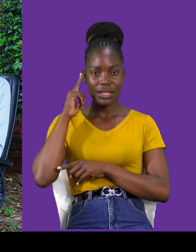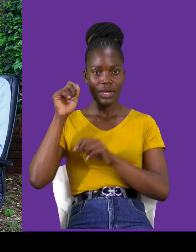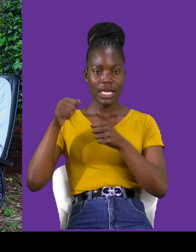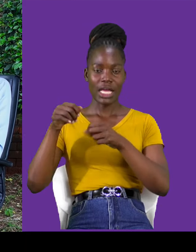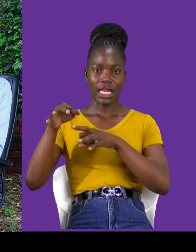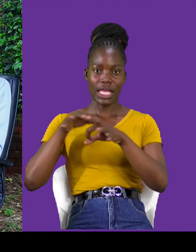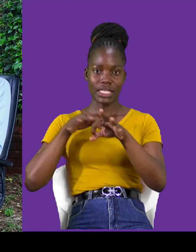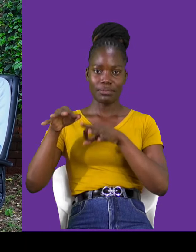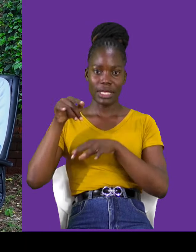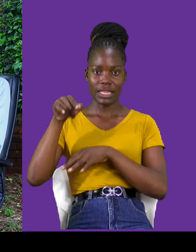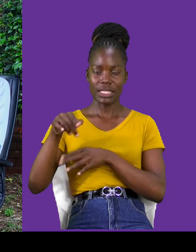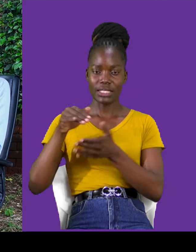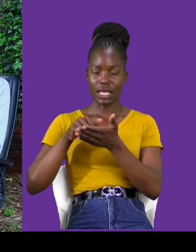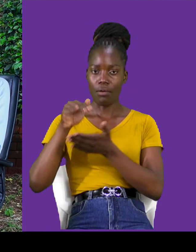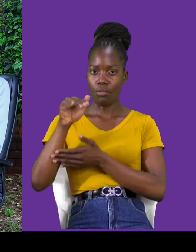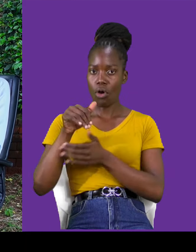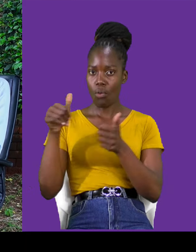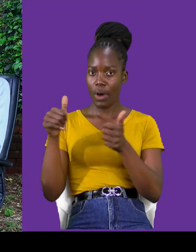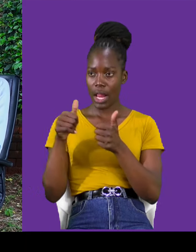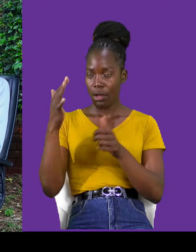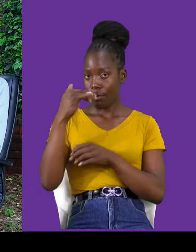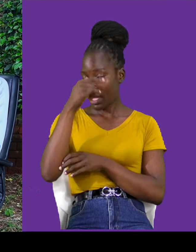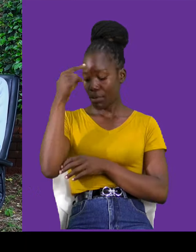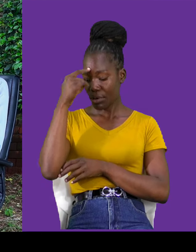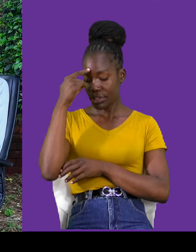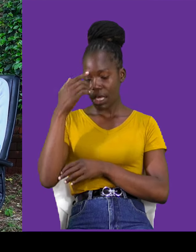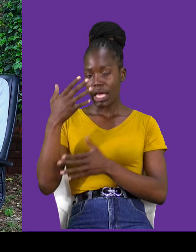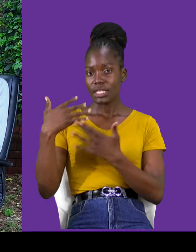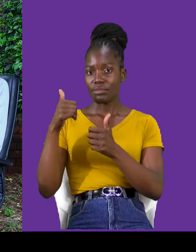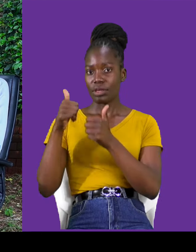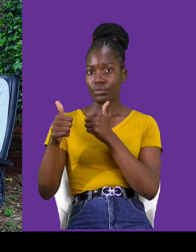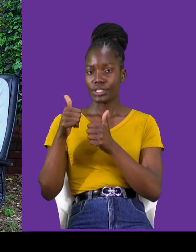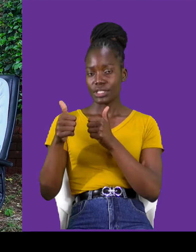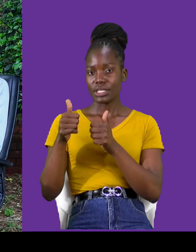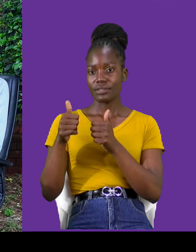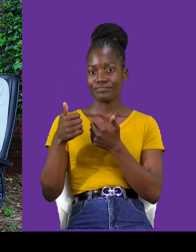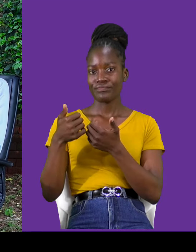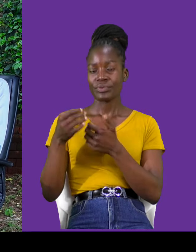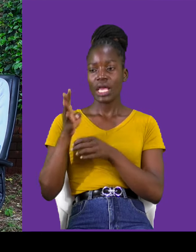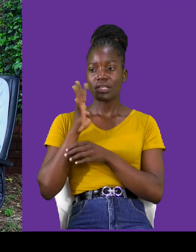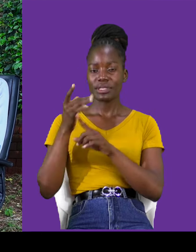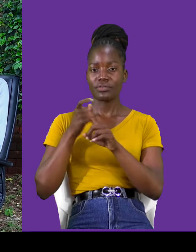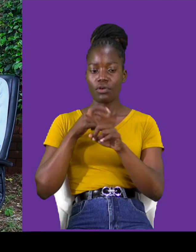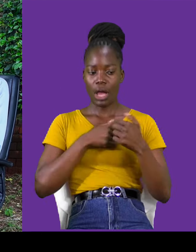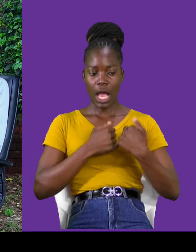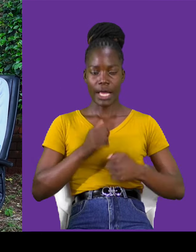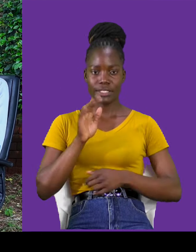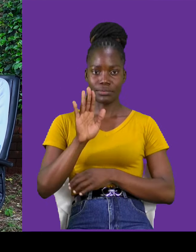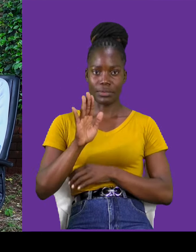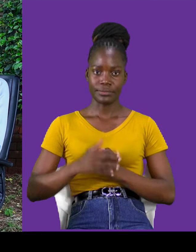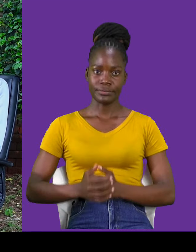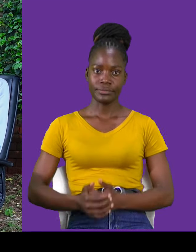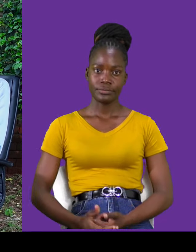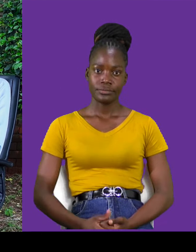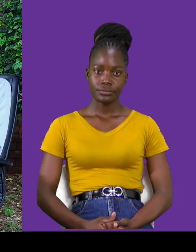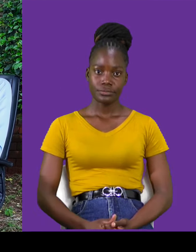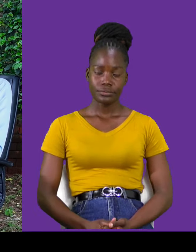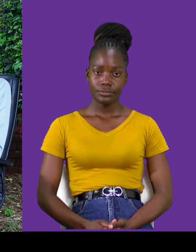because it's something that really speaks from the heart, and speaks from a point of knowledge. For me,